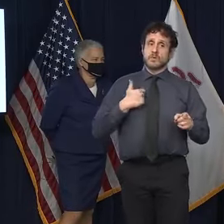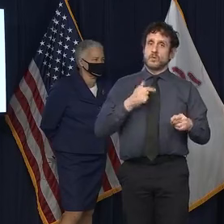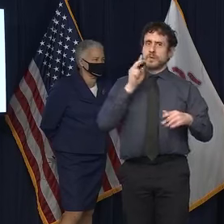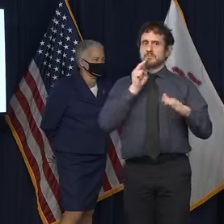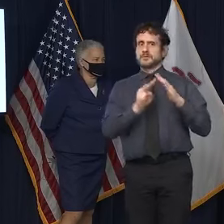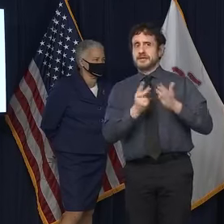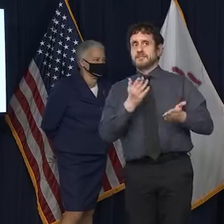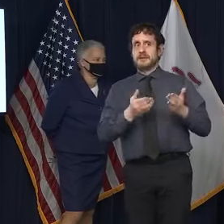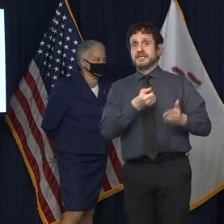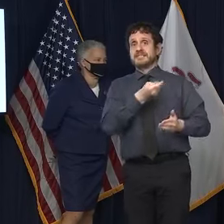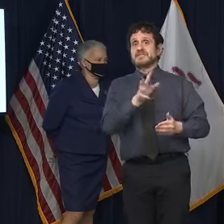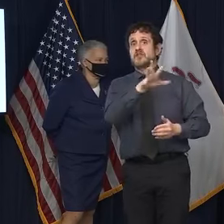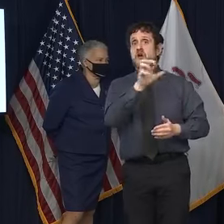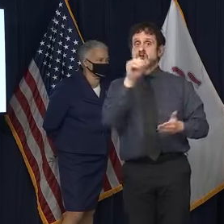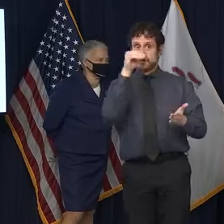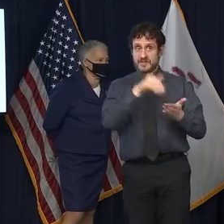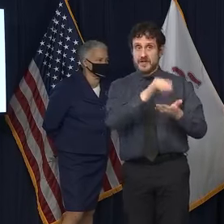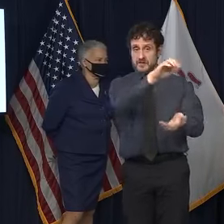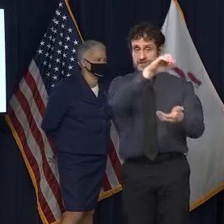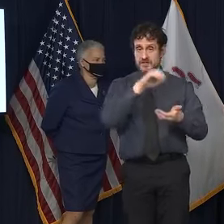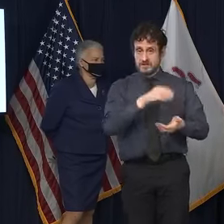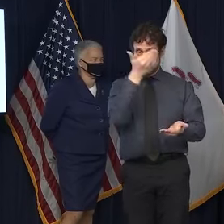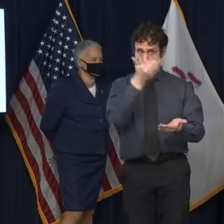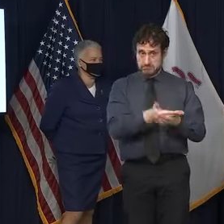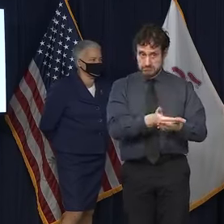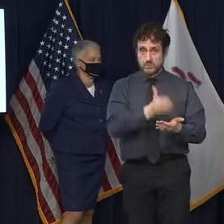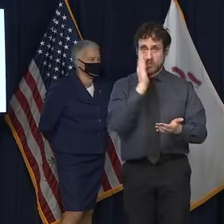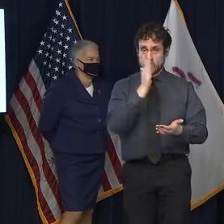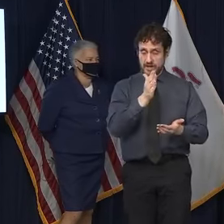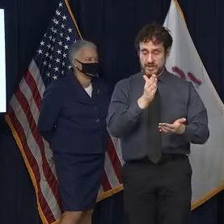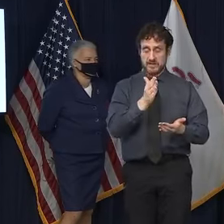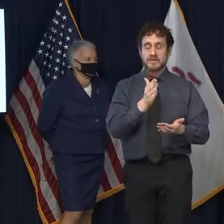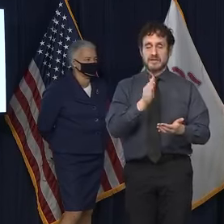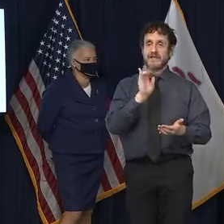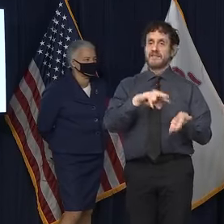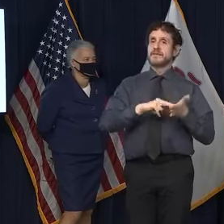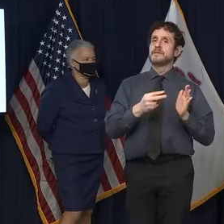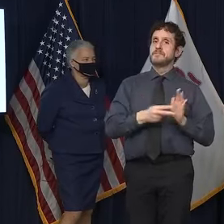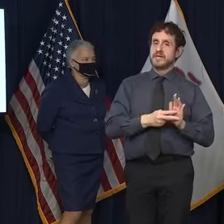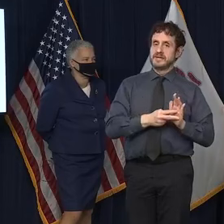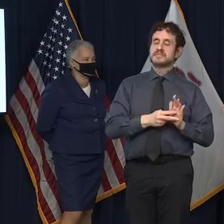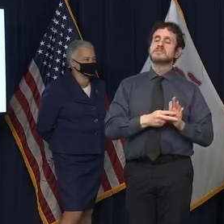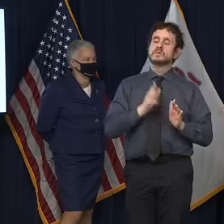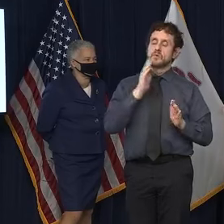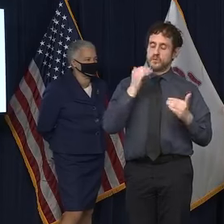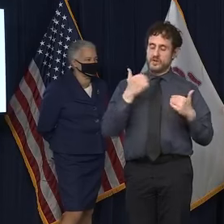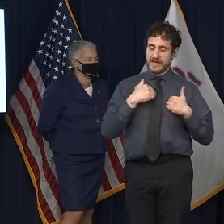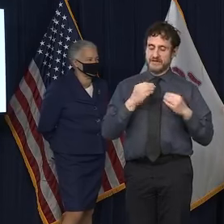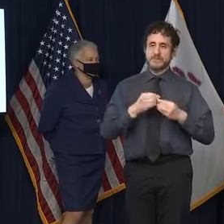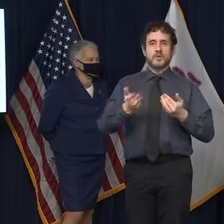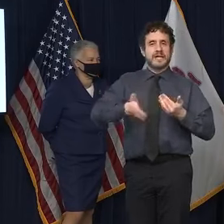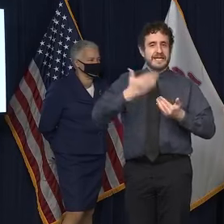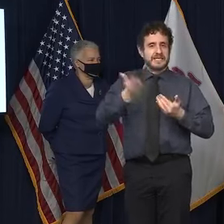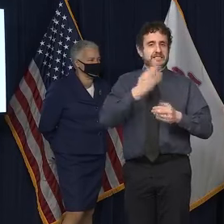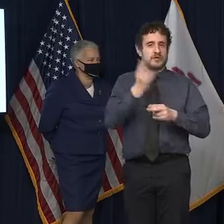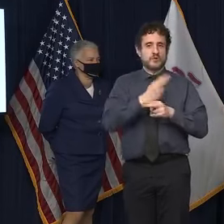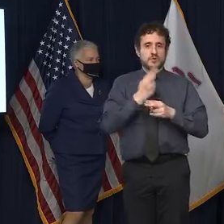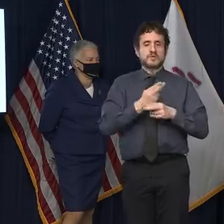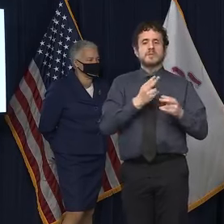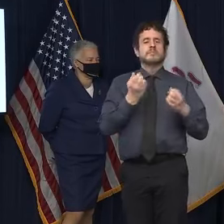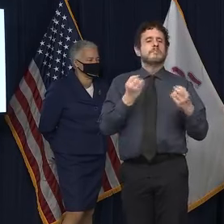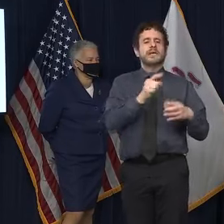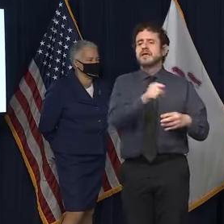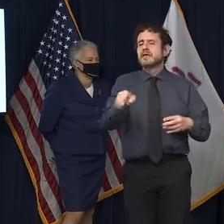may arrive as a result of approval of Moderna also comes the ease of the local public health